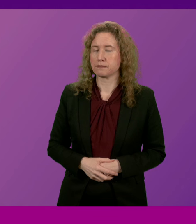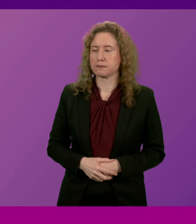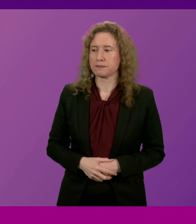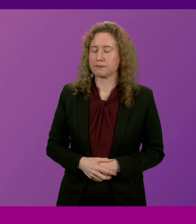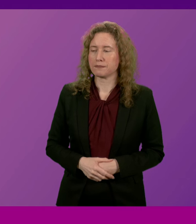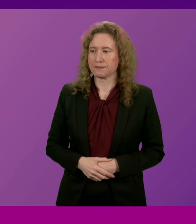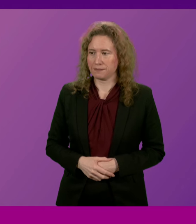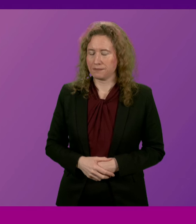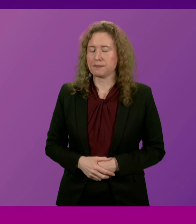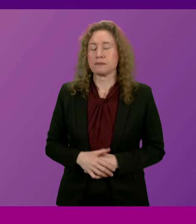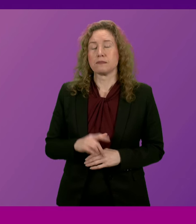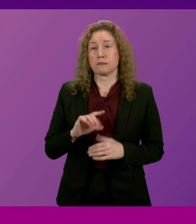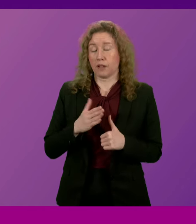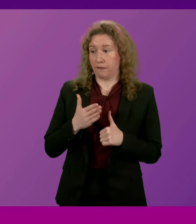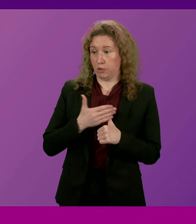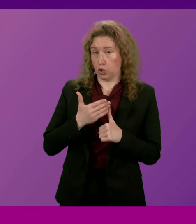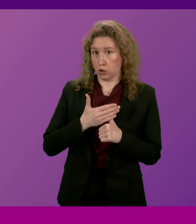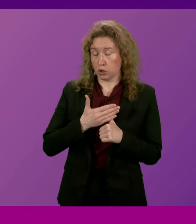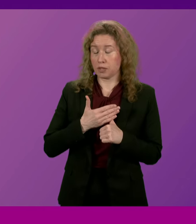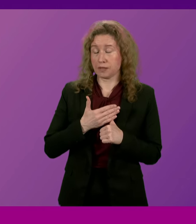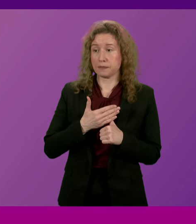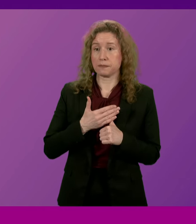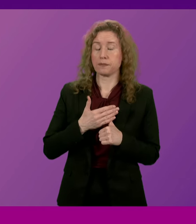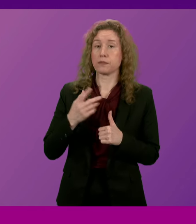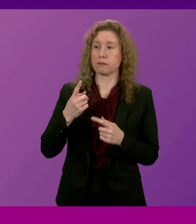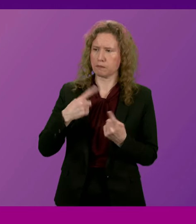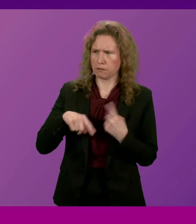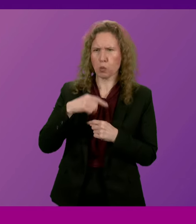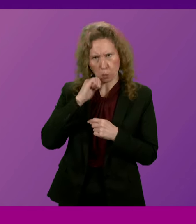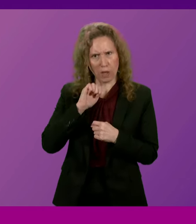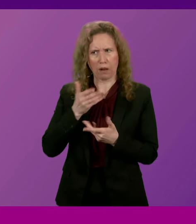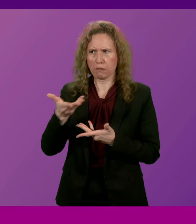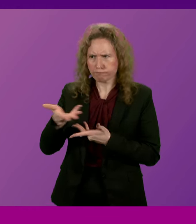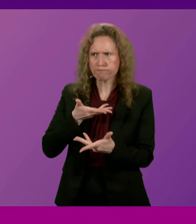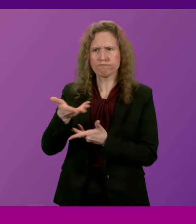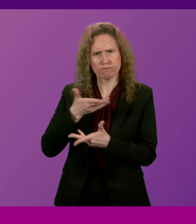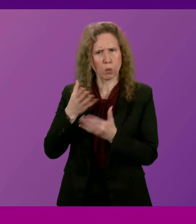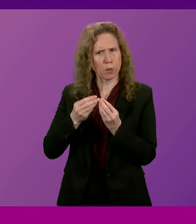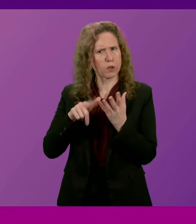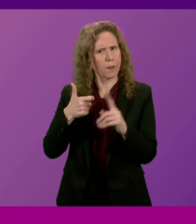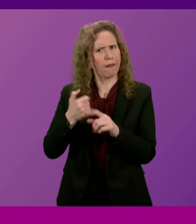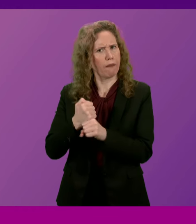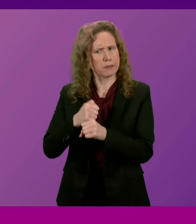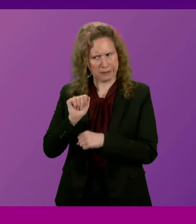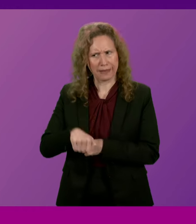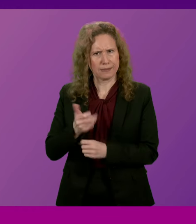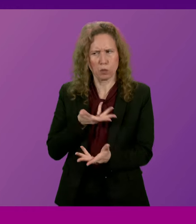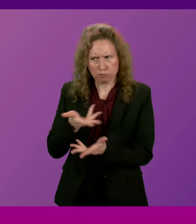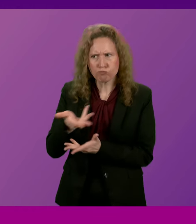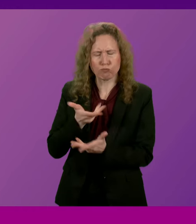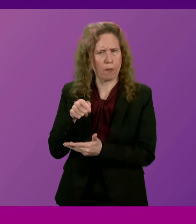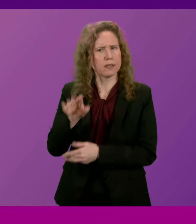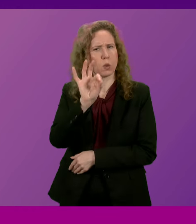President and Officer, let me say that, first of all, that we will engage constructively with the United Kingdom Government on this question.